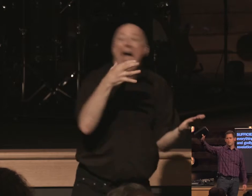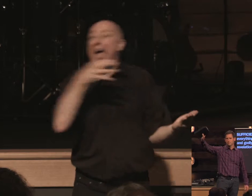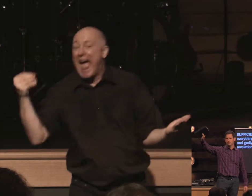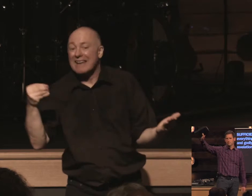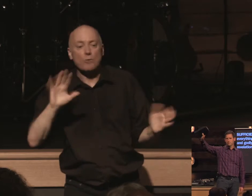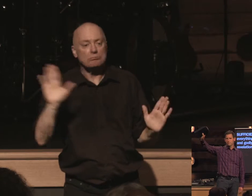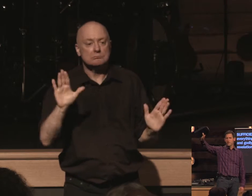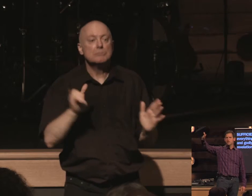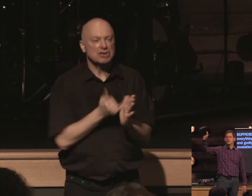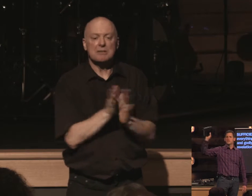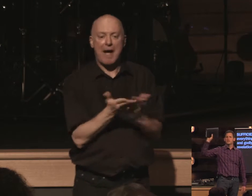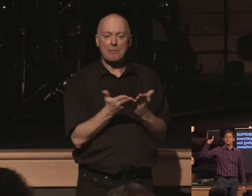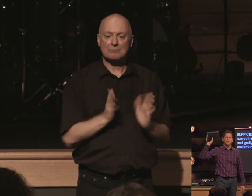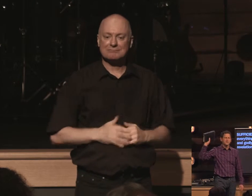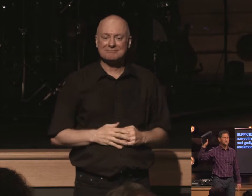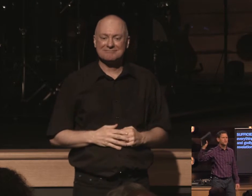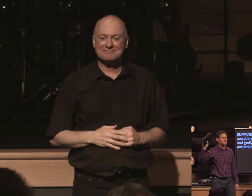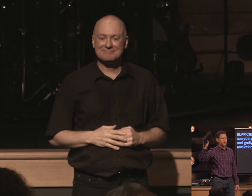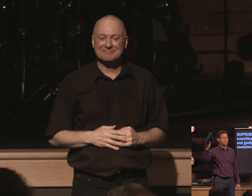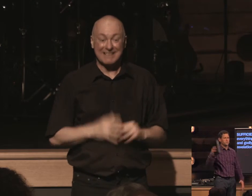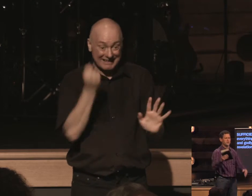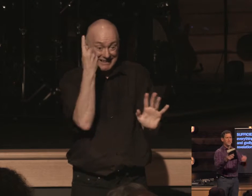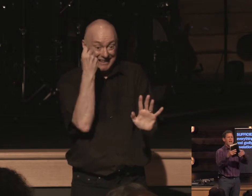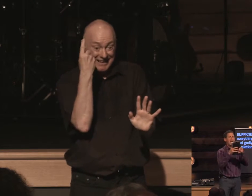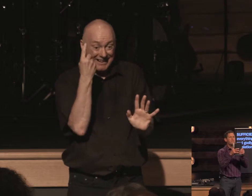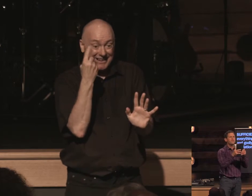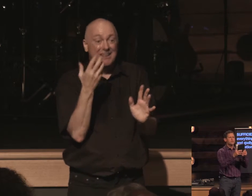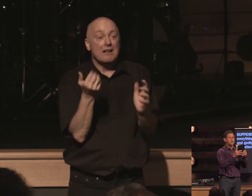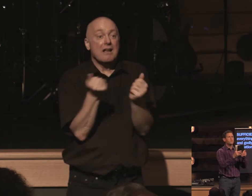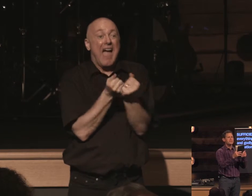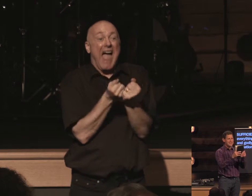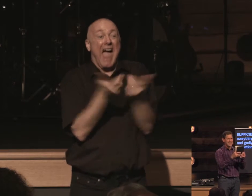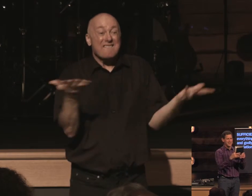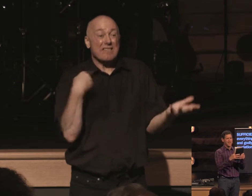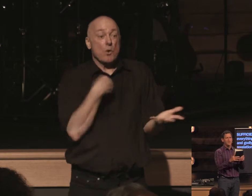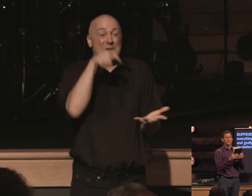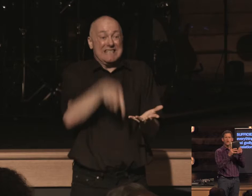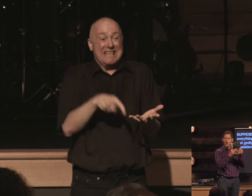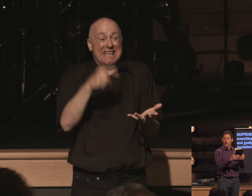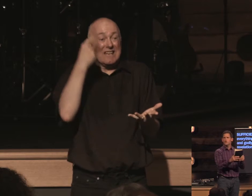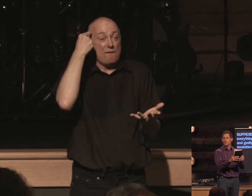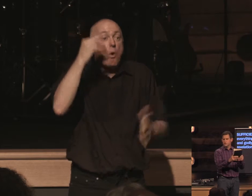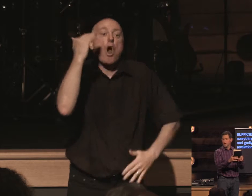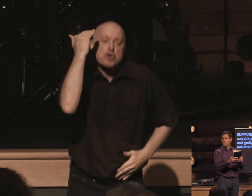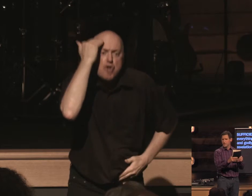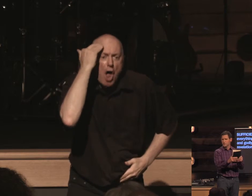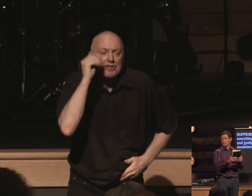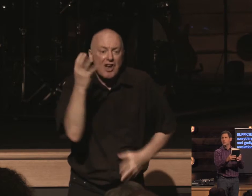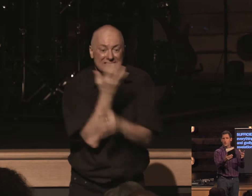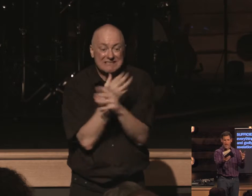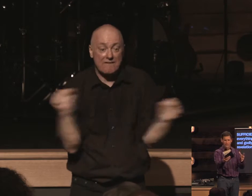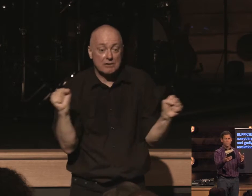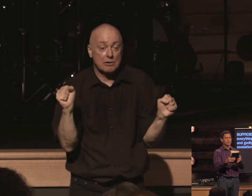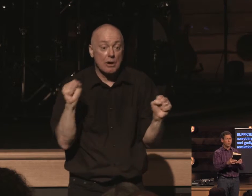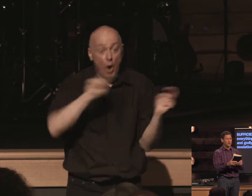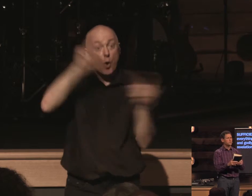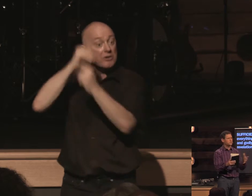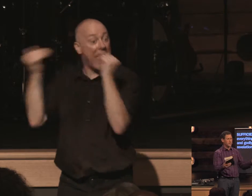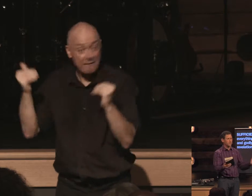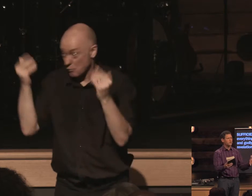the sufficiency of scripture means everything we need for the knowledge of salvation to go to heaven with christ to be safe from our